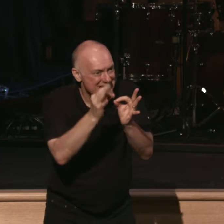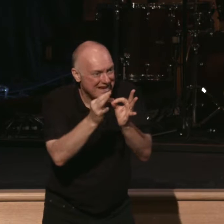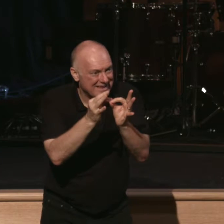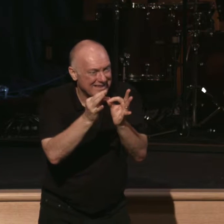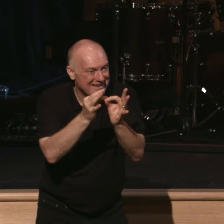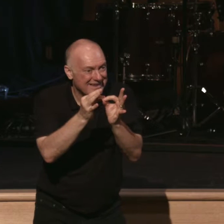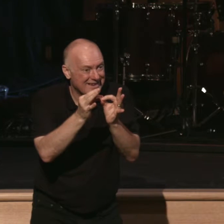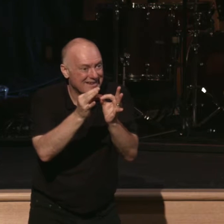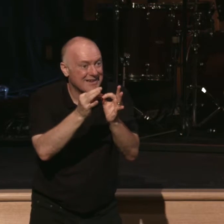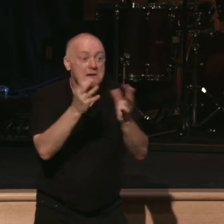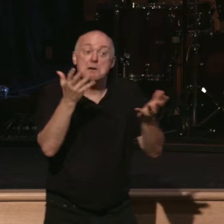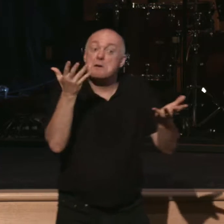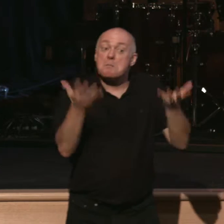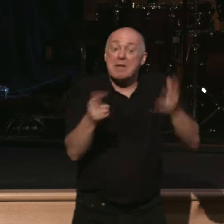And so maybe you are here today.